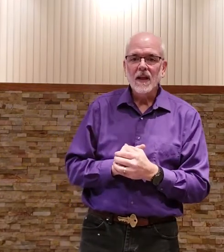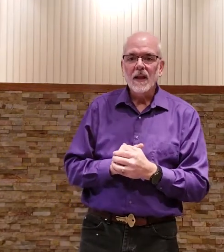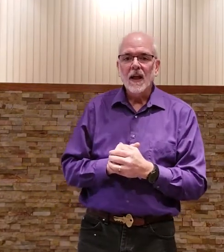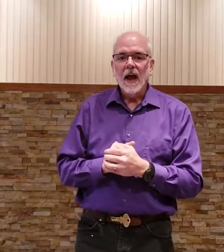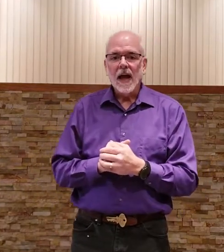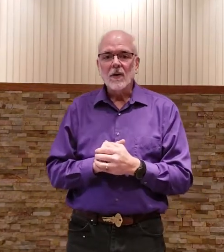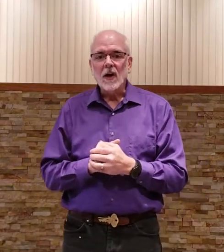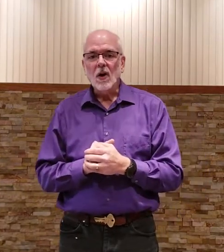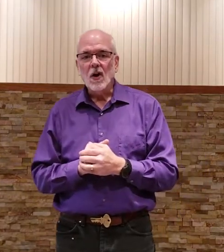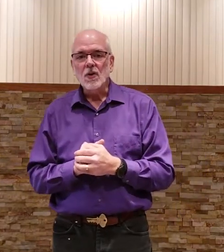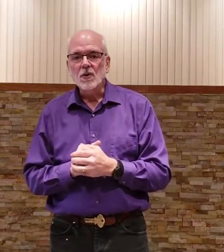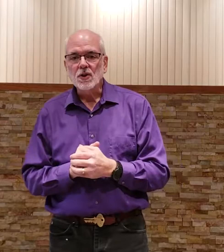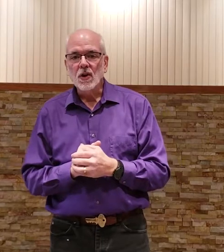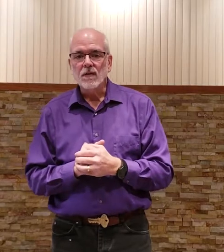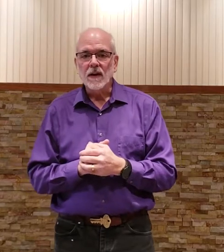i do not call you servant